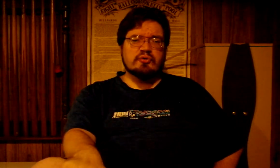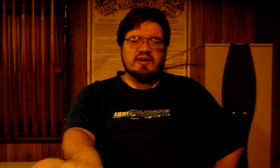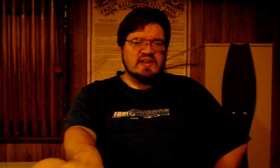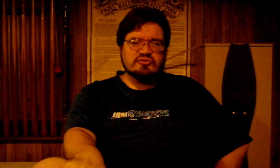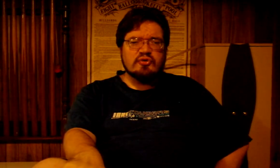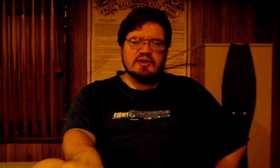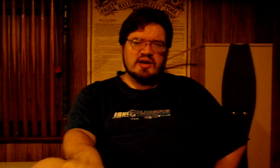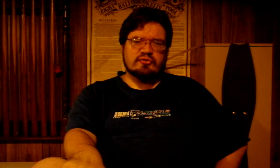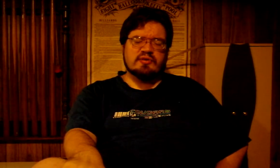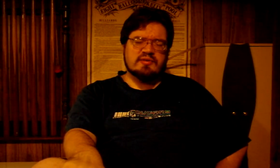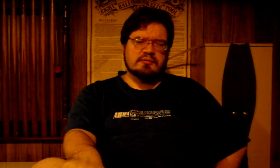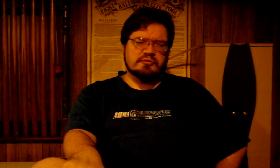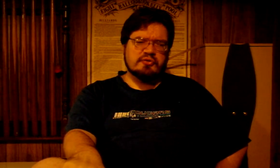and they don't ask for anything in return.